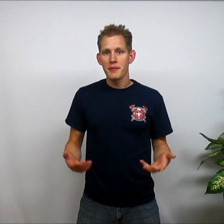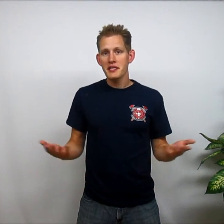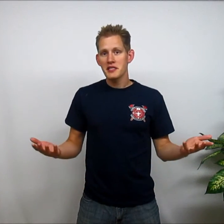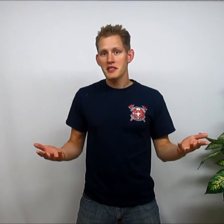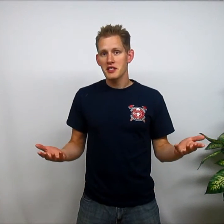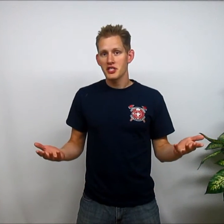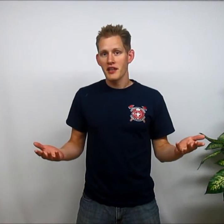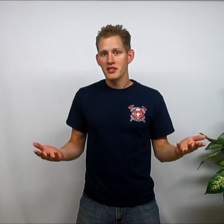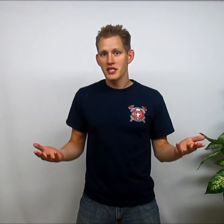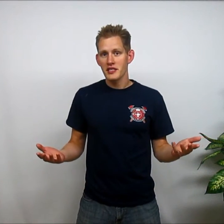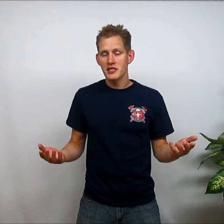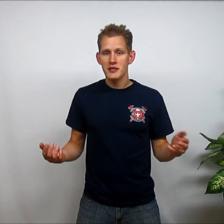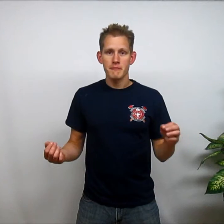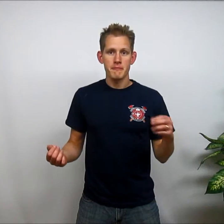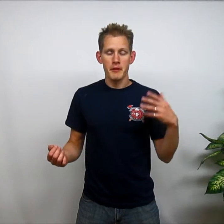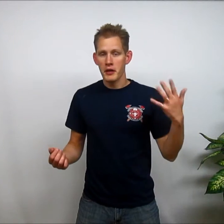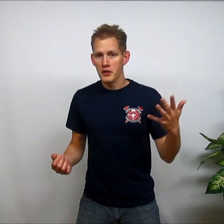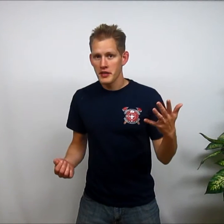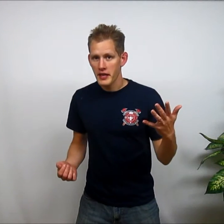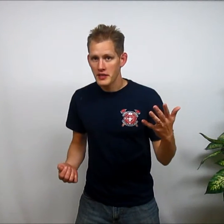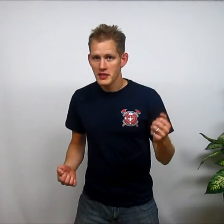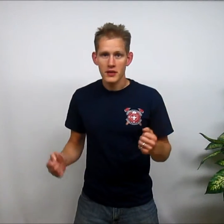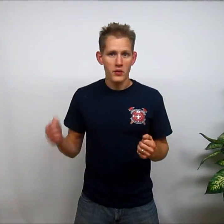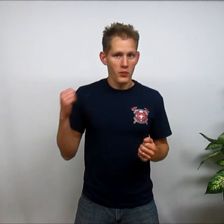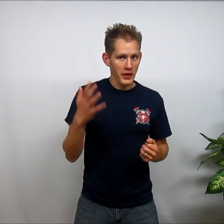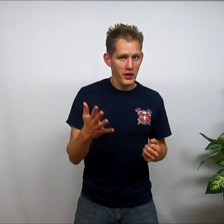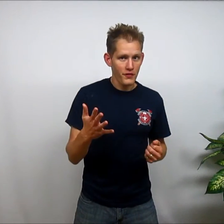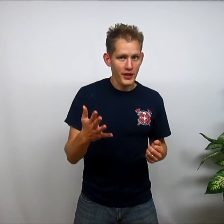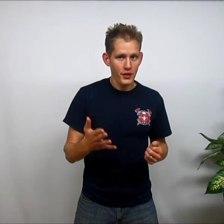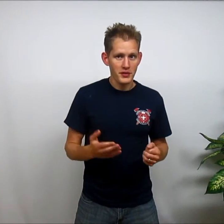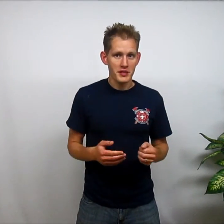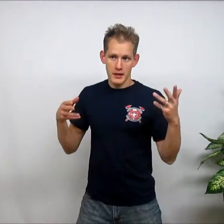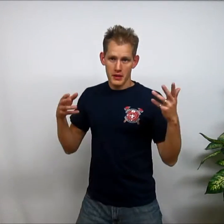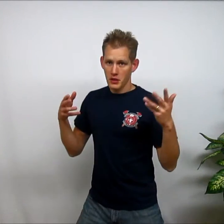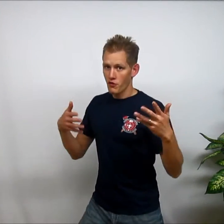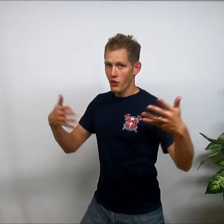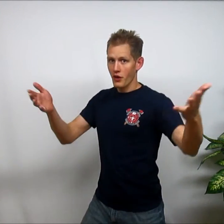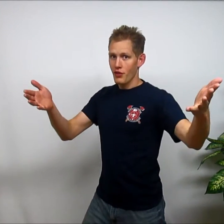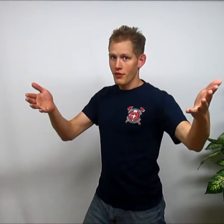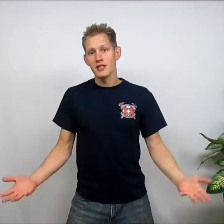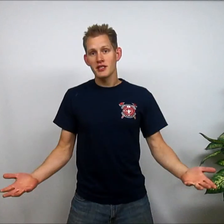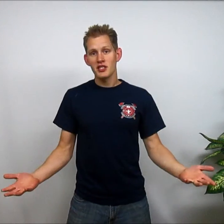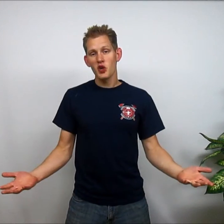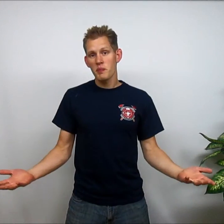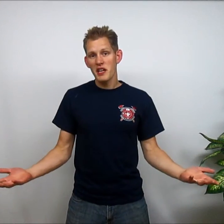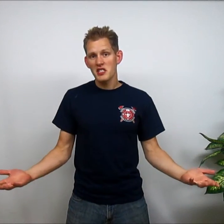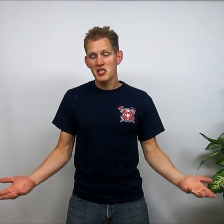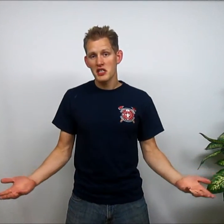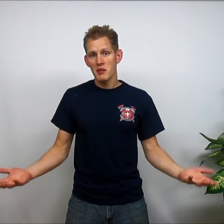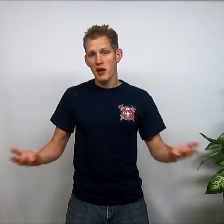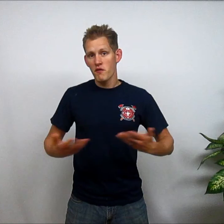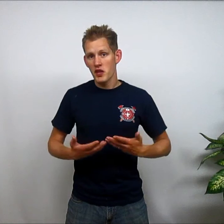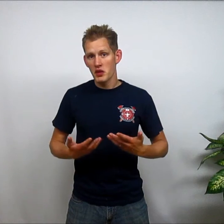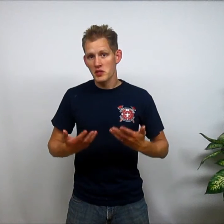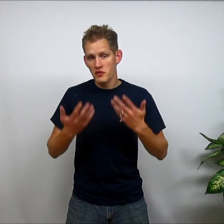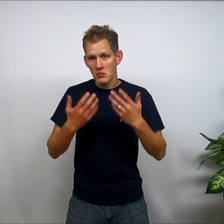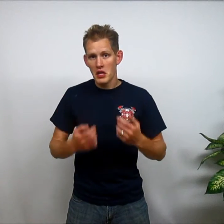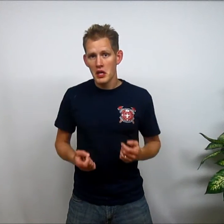Basically, the challenge is 100 days, 100 videos. Go for it. So, basically, my videos for me